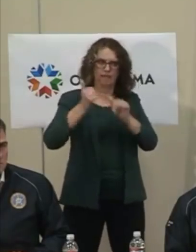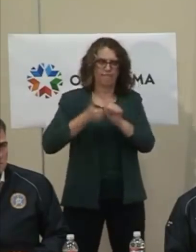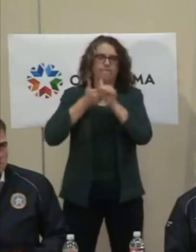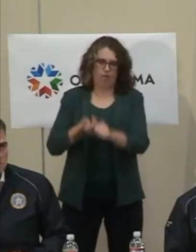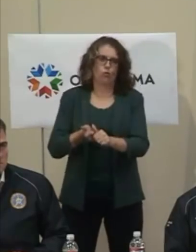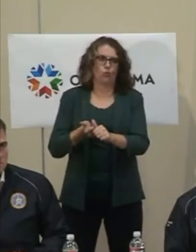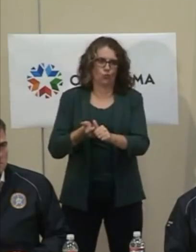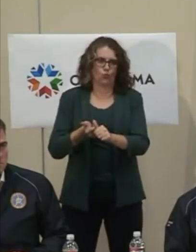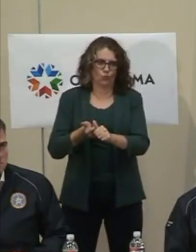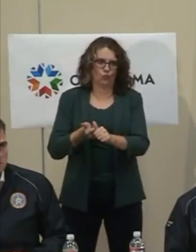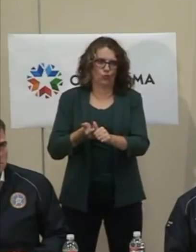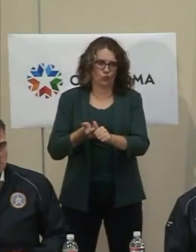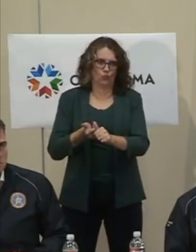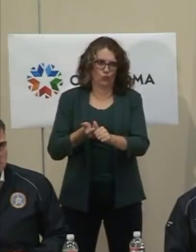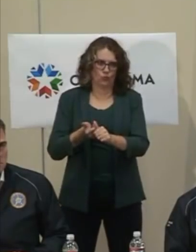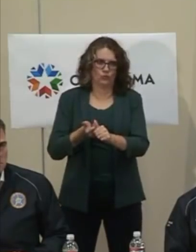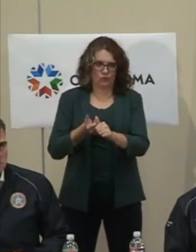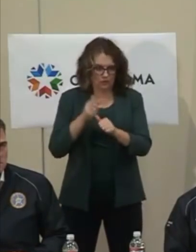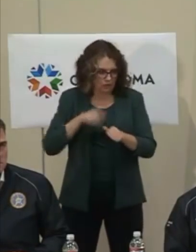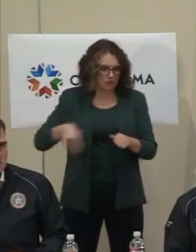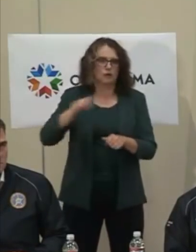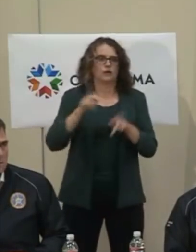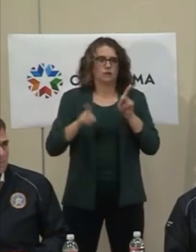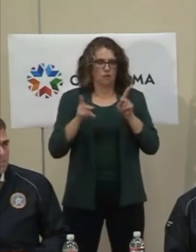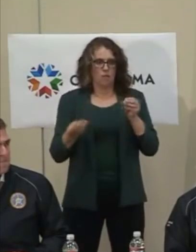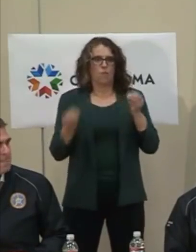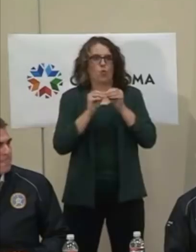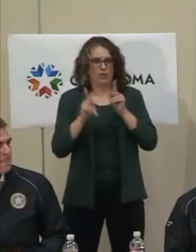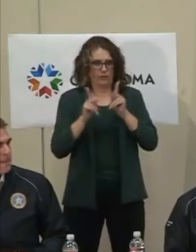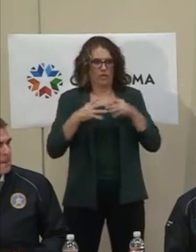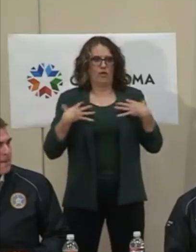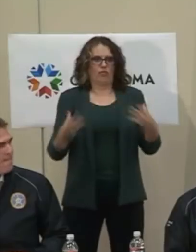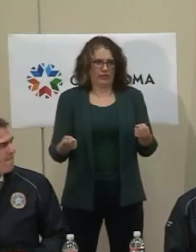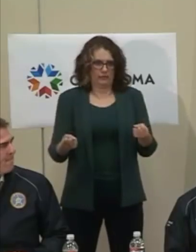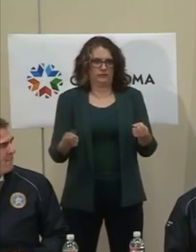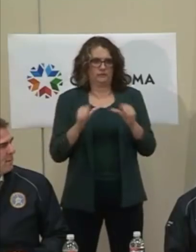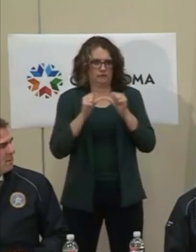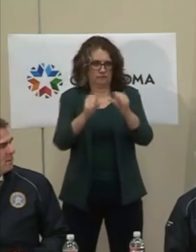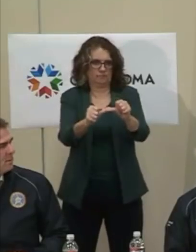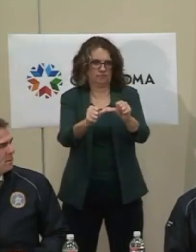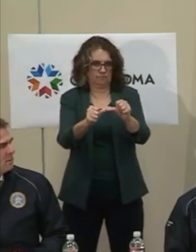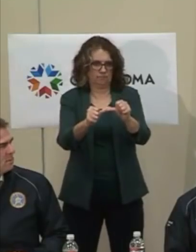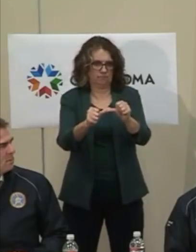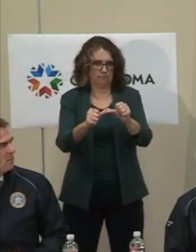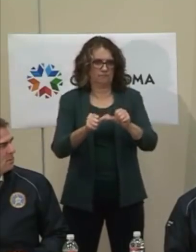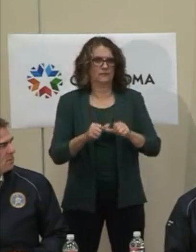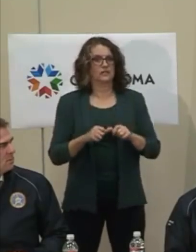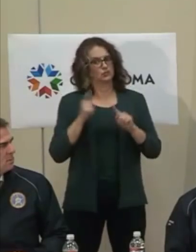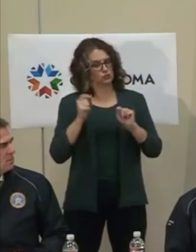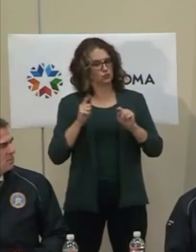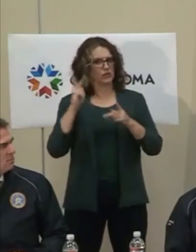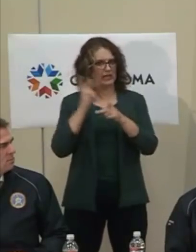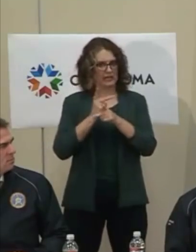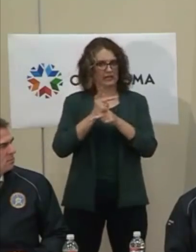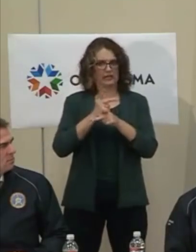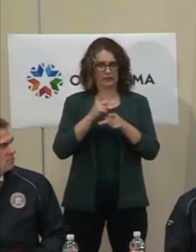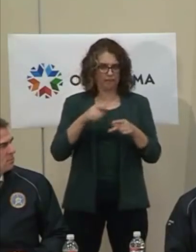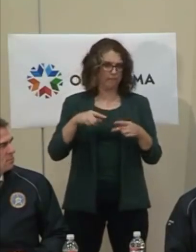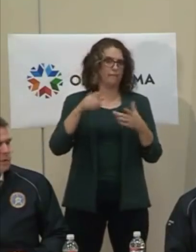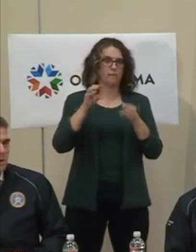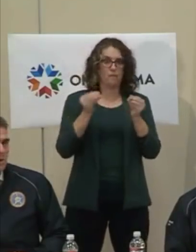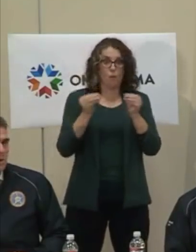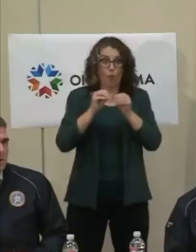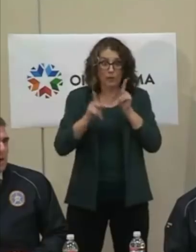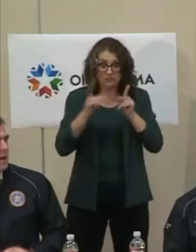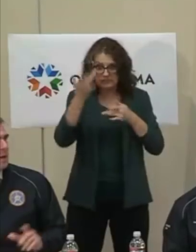care system to take the capacity of those new cases over a period of time. And that's what we're really wanting to do